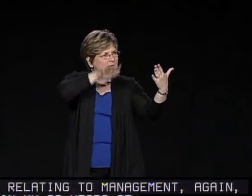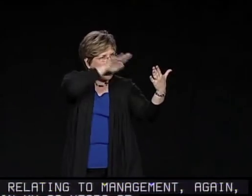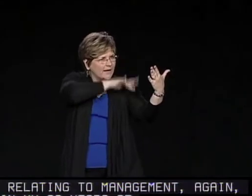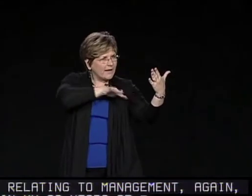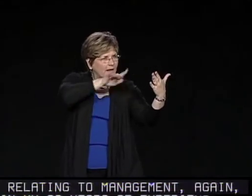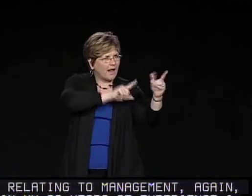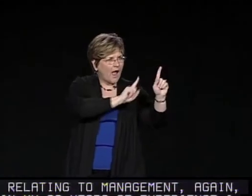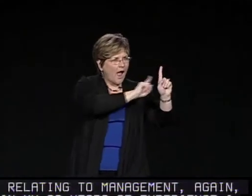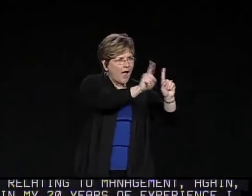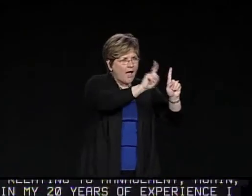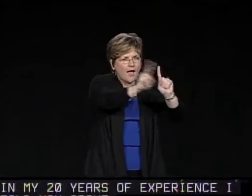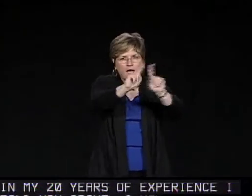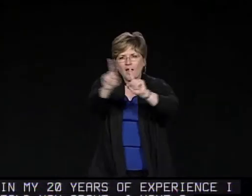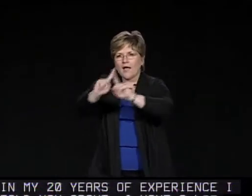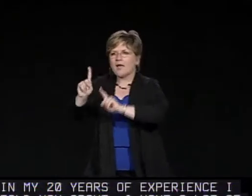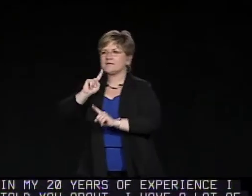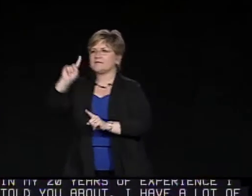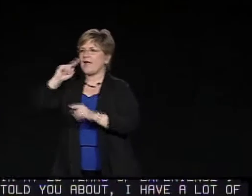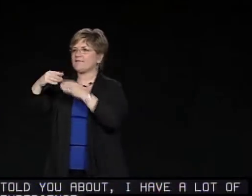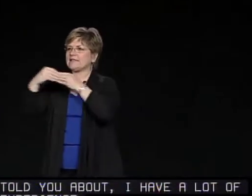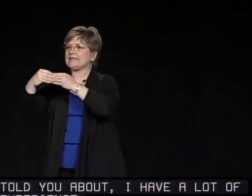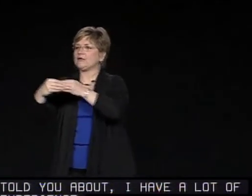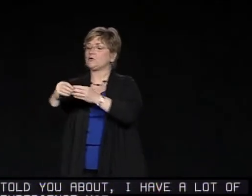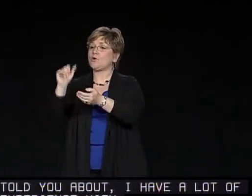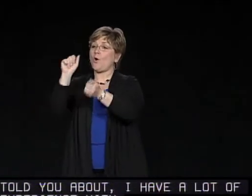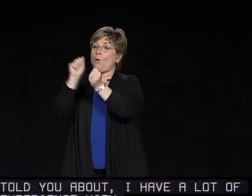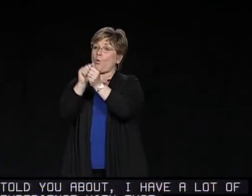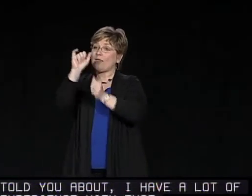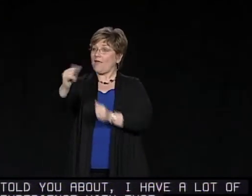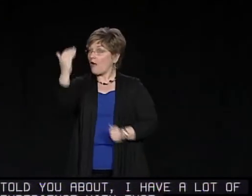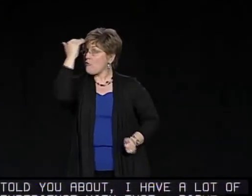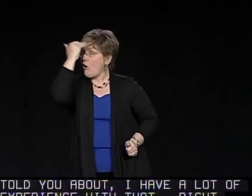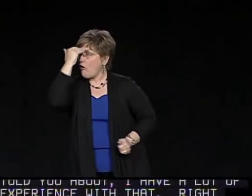Right now, I'm working on my PhD and I've been studying different deaf leaders.